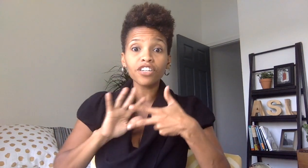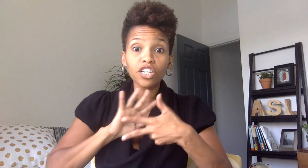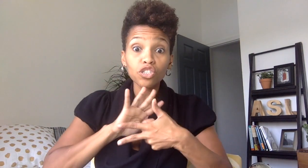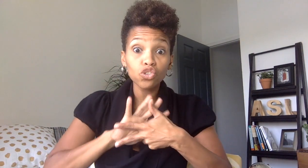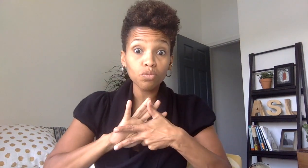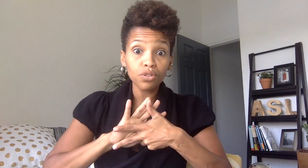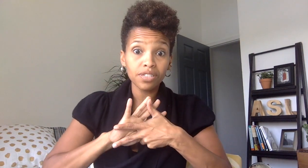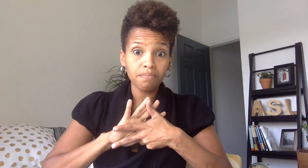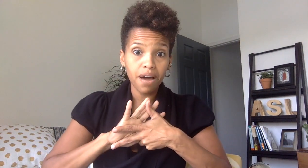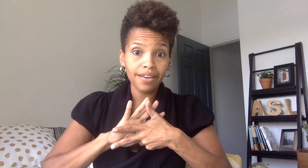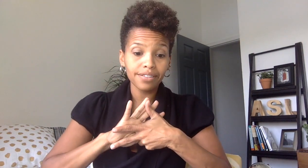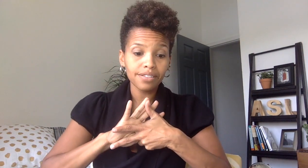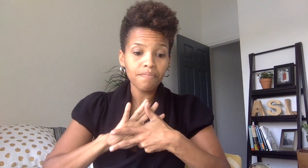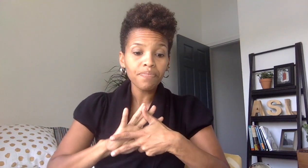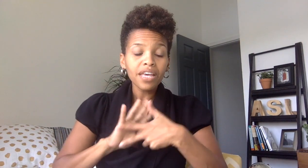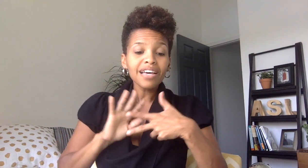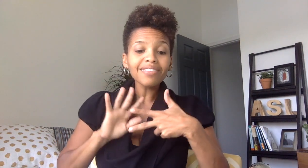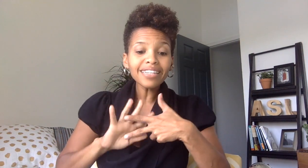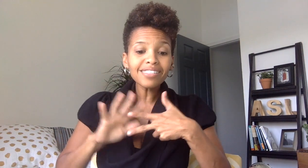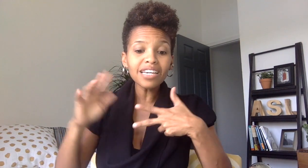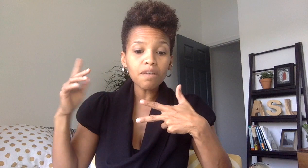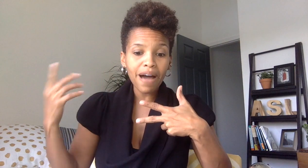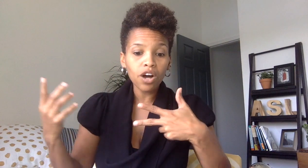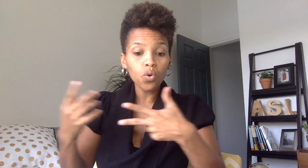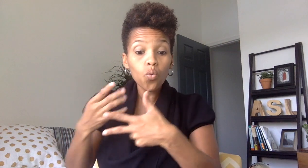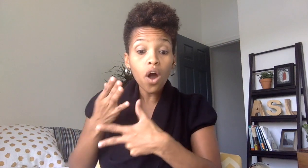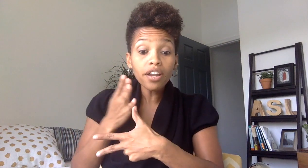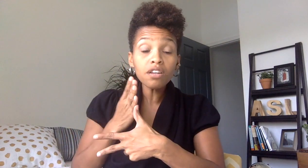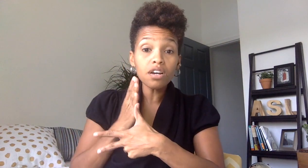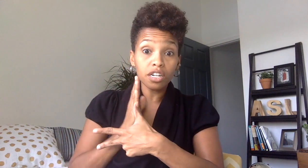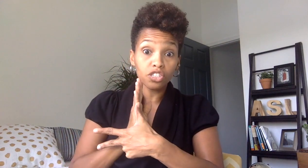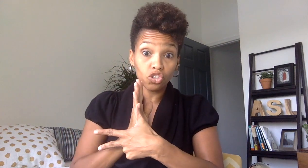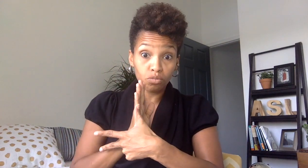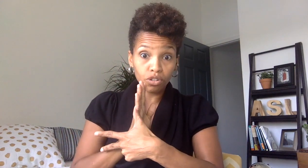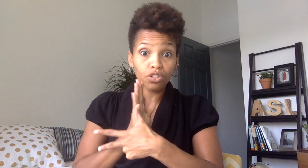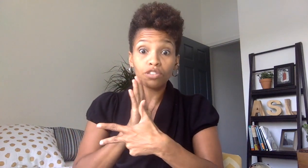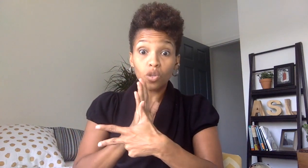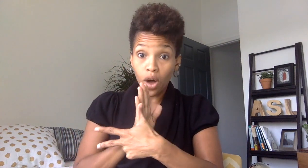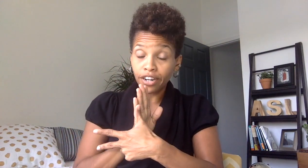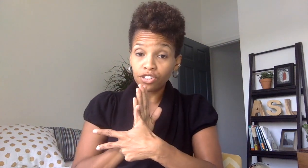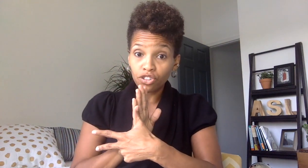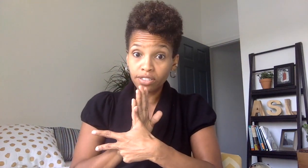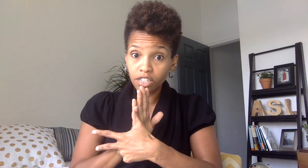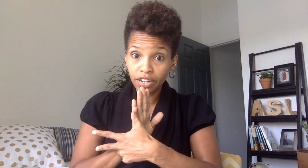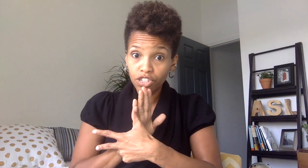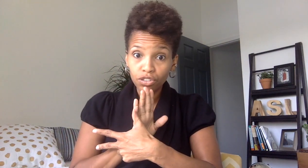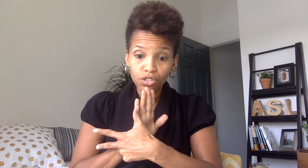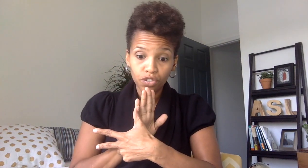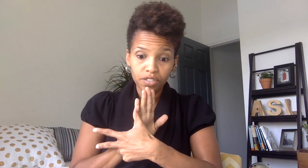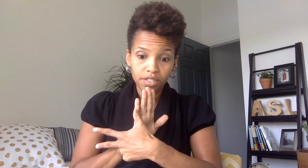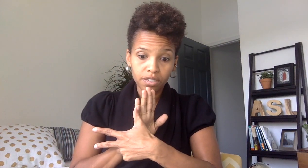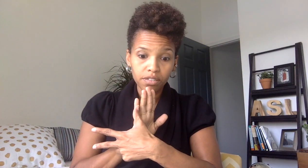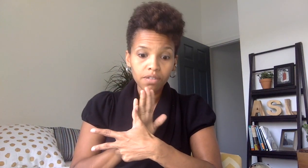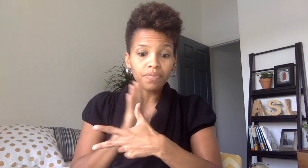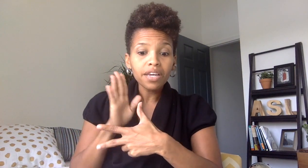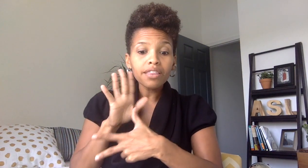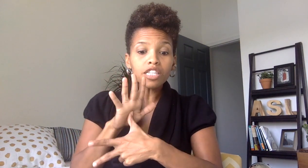consumers in mind let's think about one consumer who requires transliteration services this